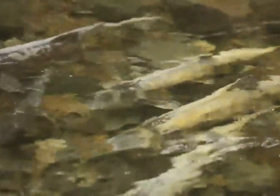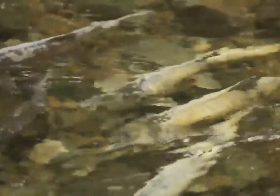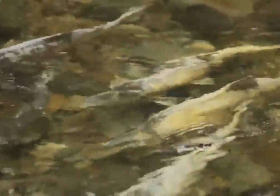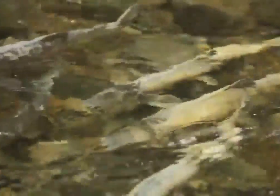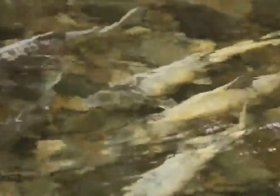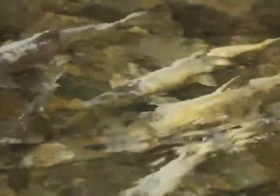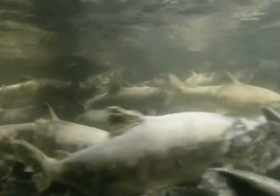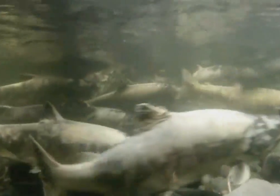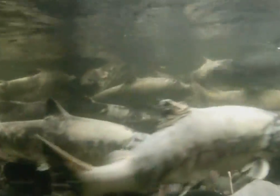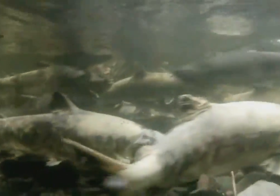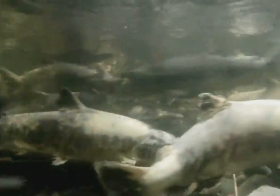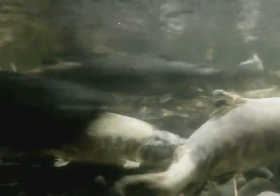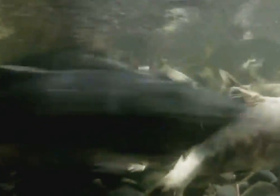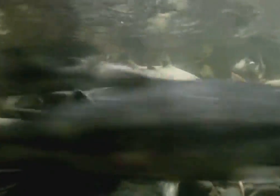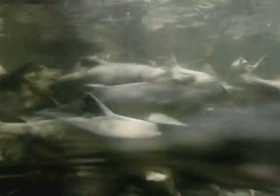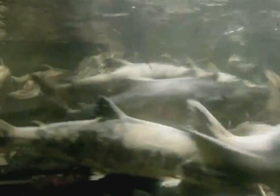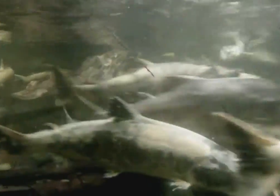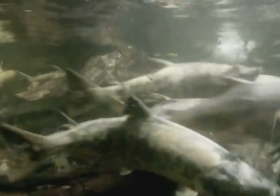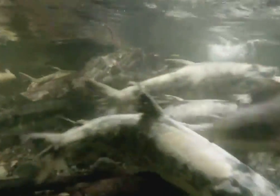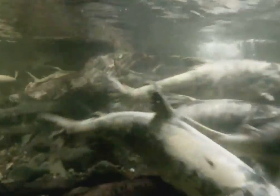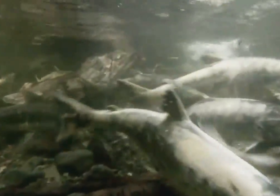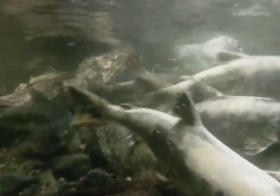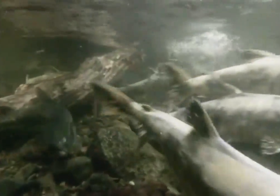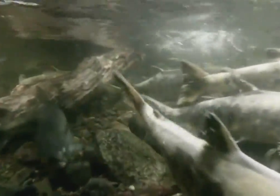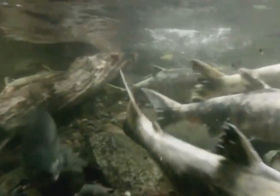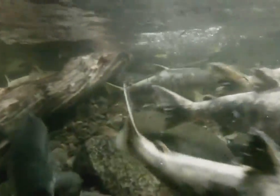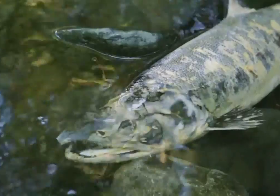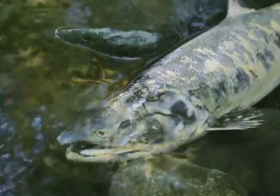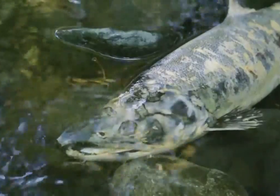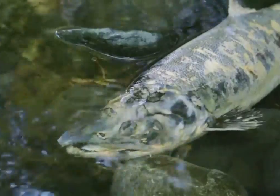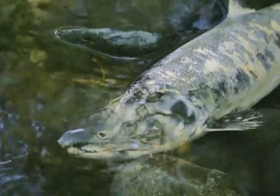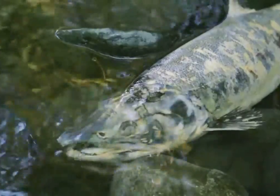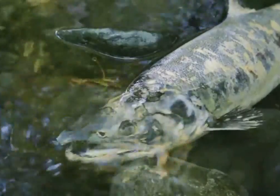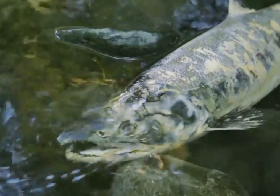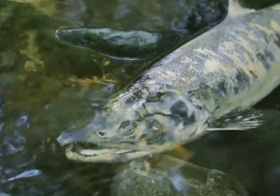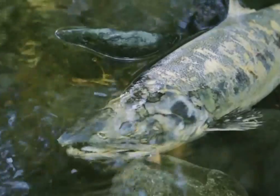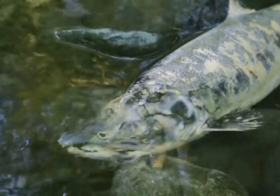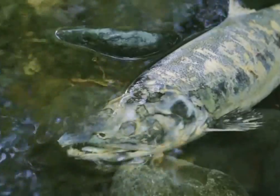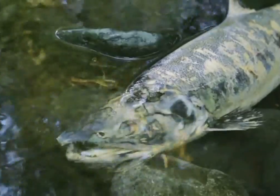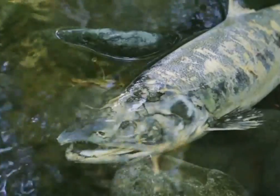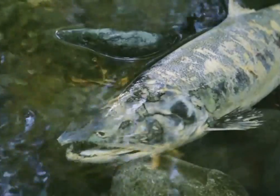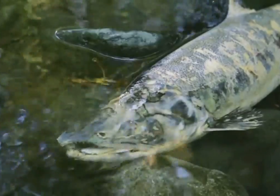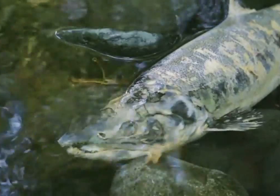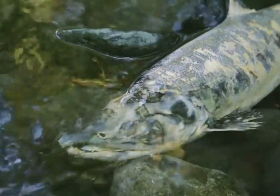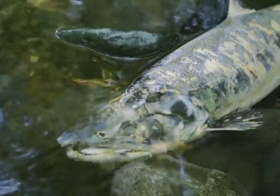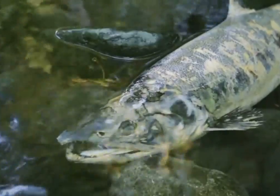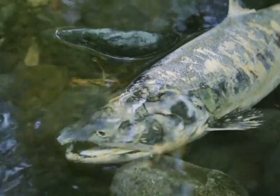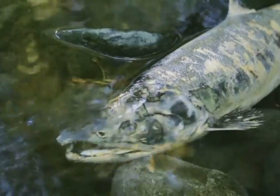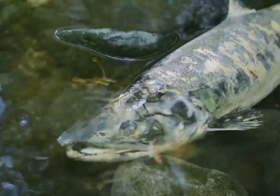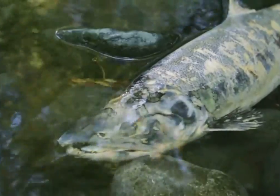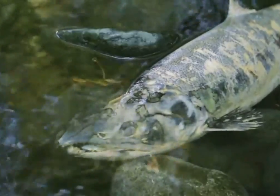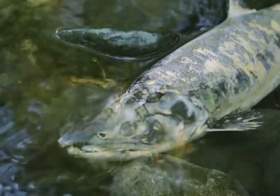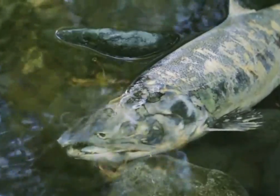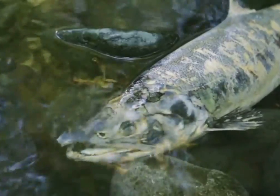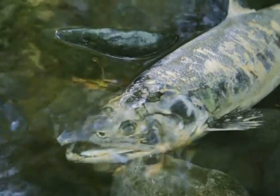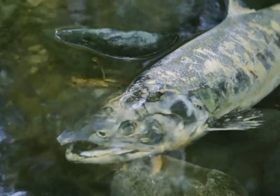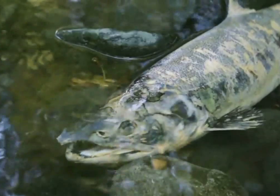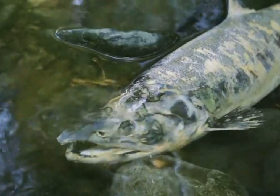die. Yet, even in and through their death on the earth, they will be still helping thrust